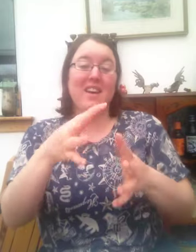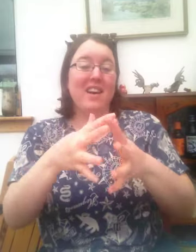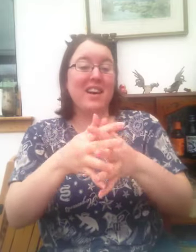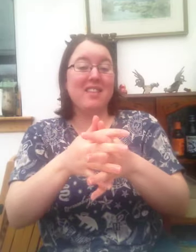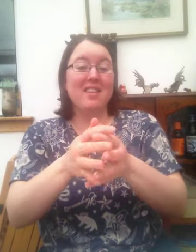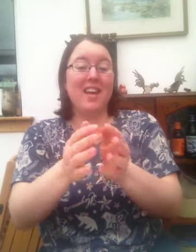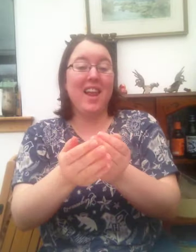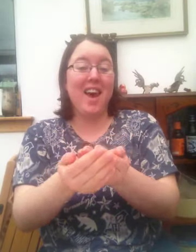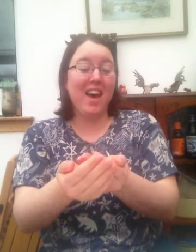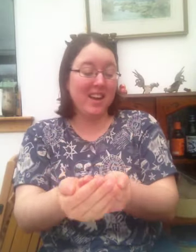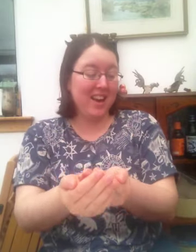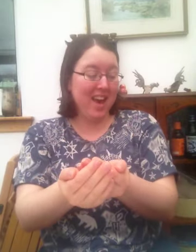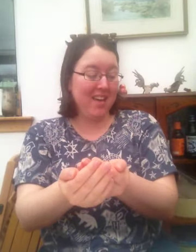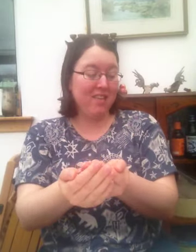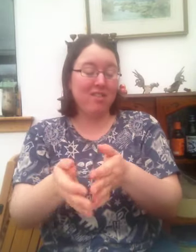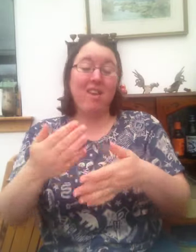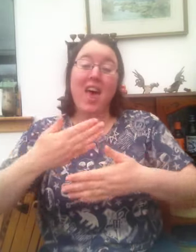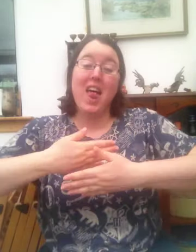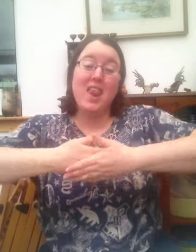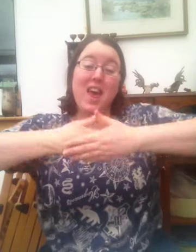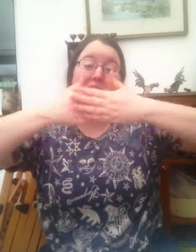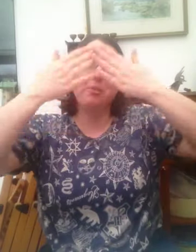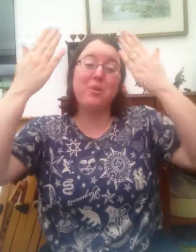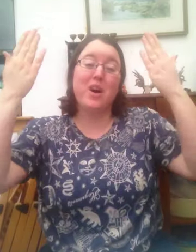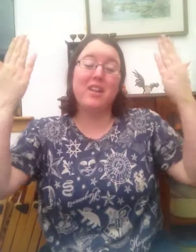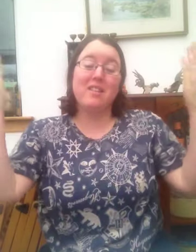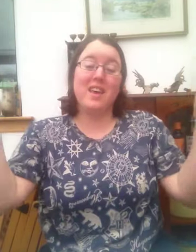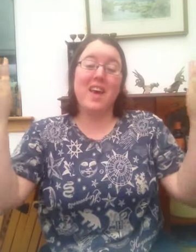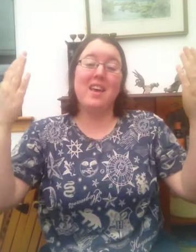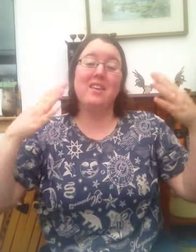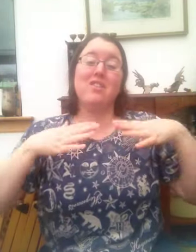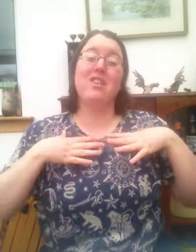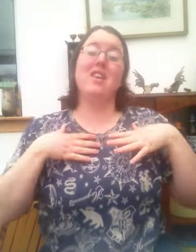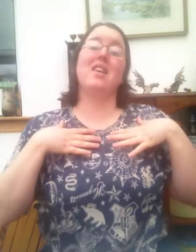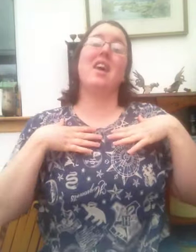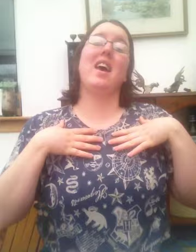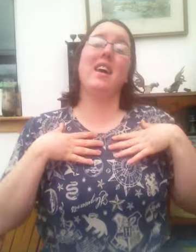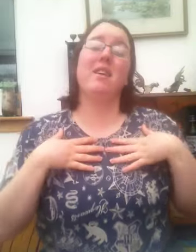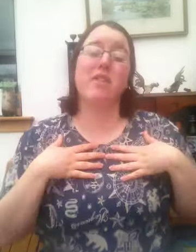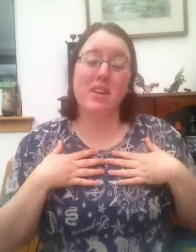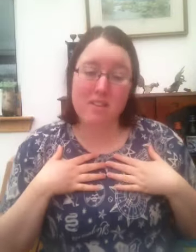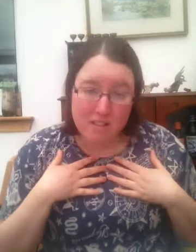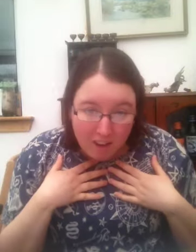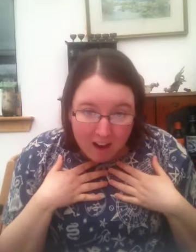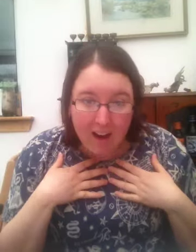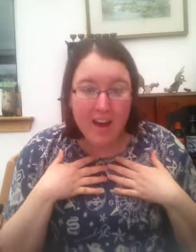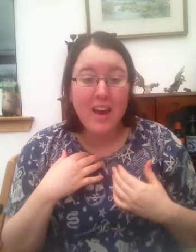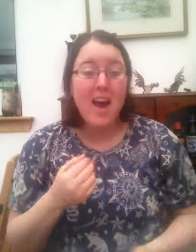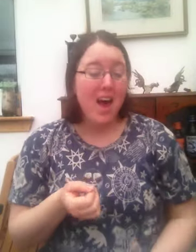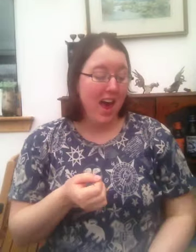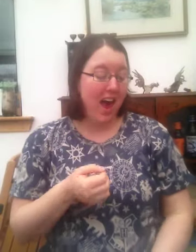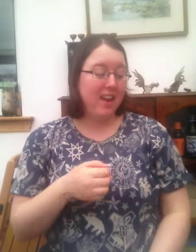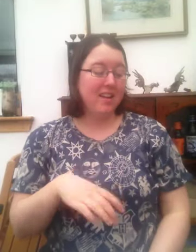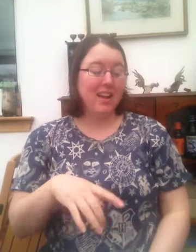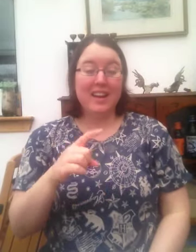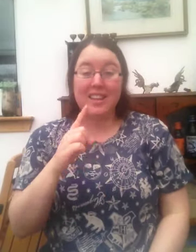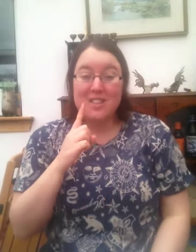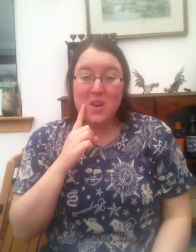her little egg nest. Then one day she gave a sigh, and a little